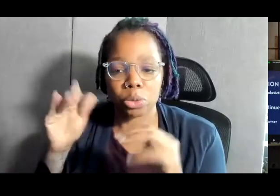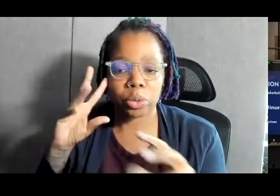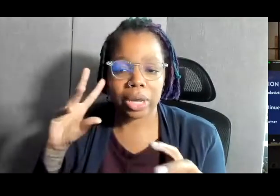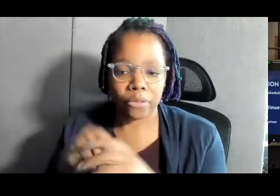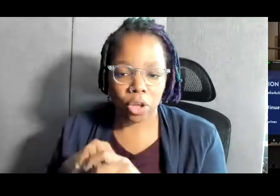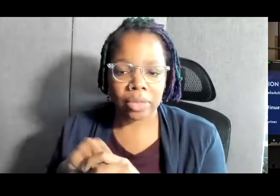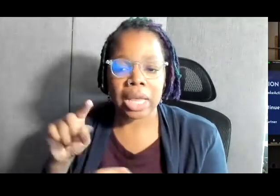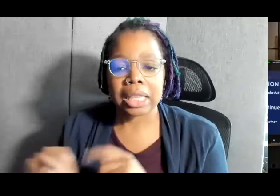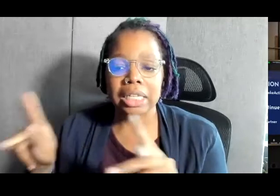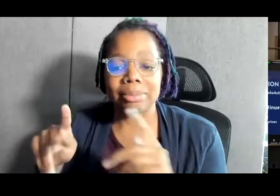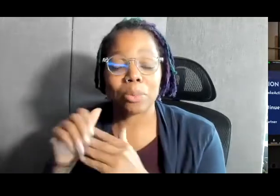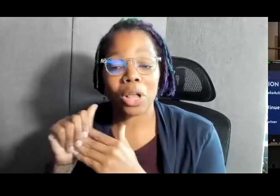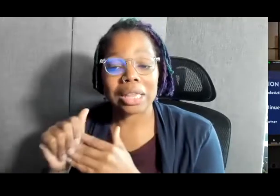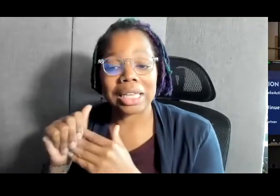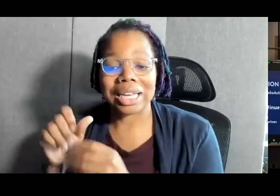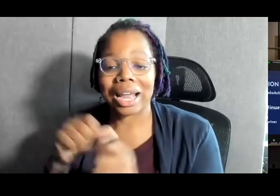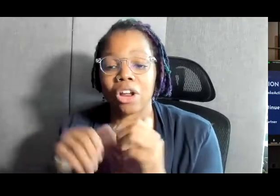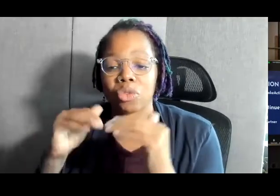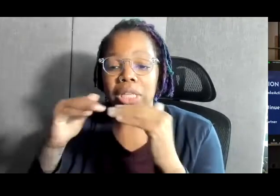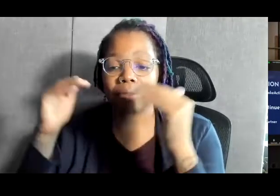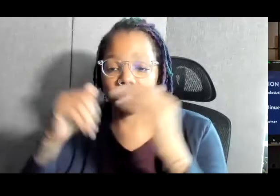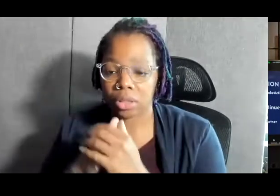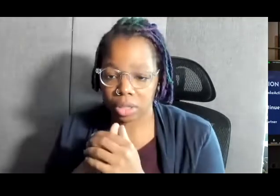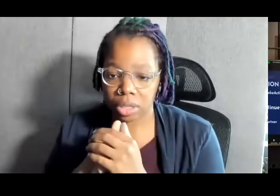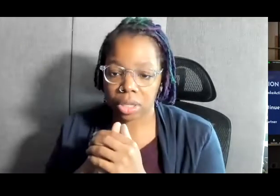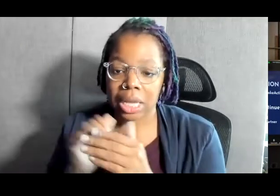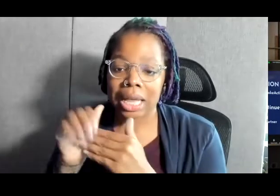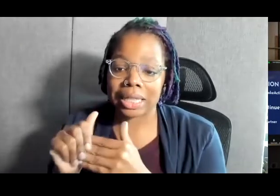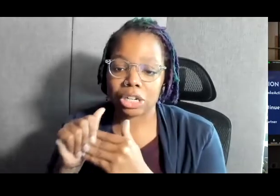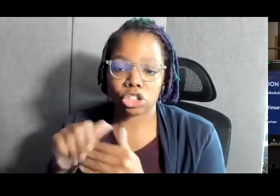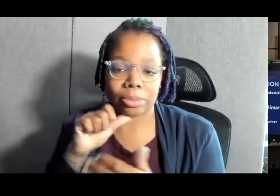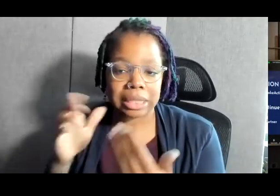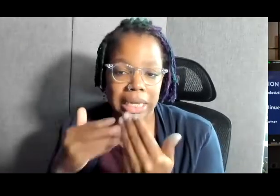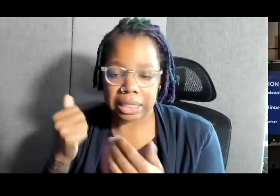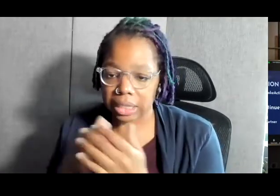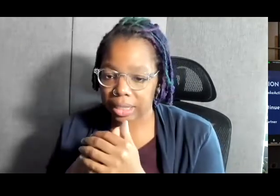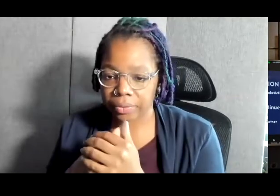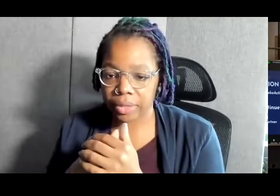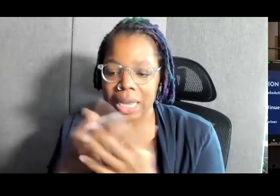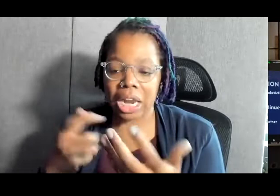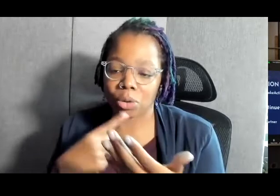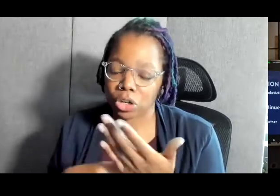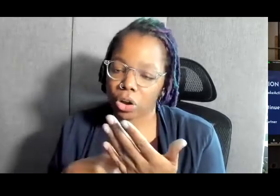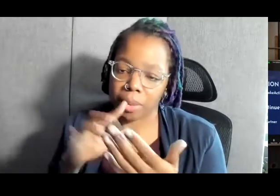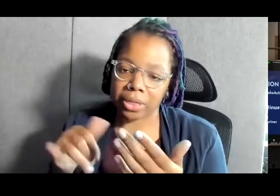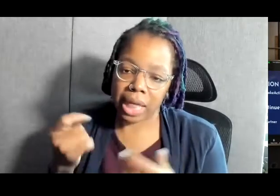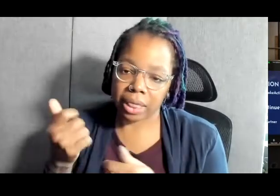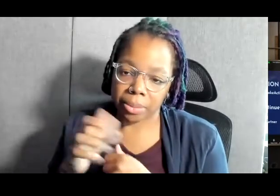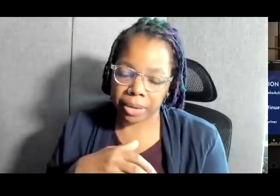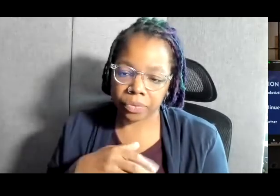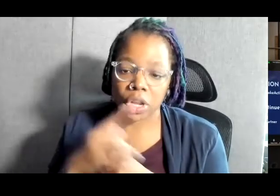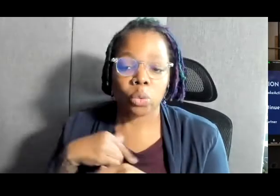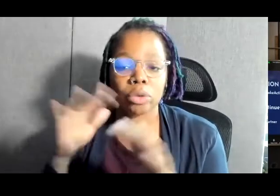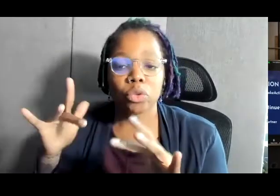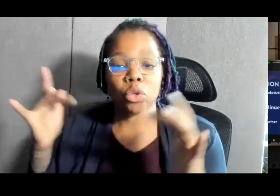These folks are leading at every level. Leadership is not easy, and I want to dig into that a little bit. We've glorified